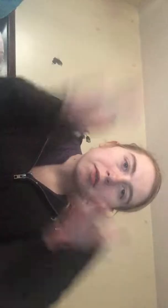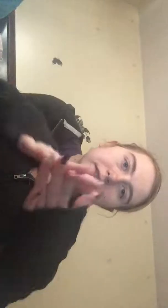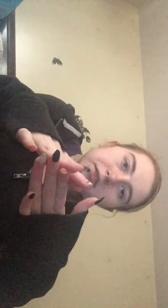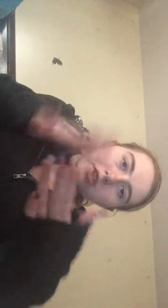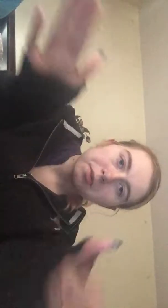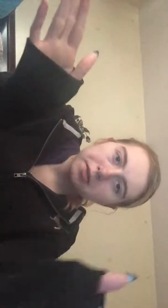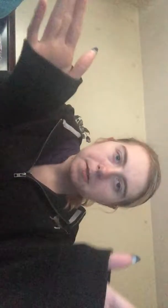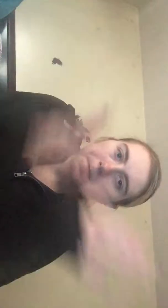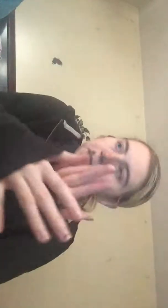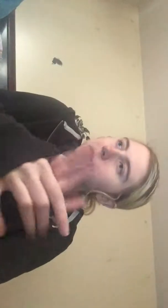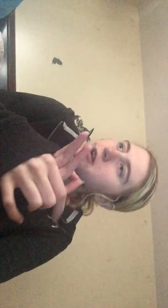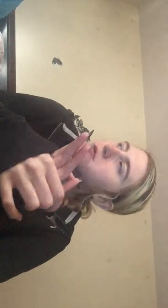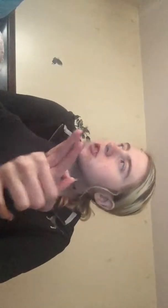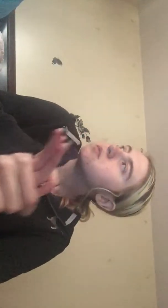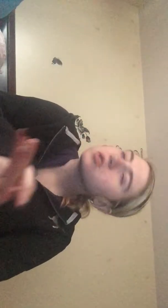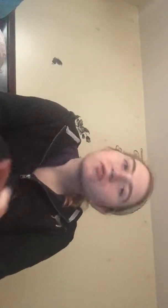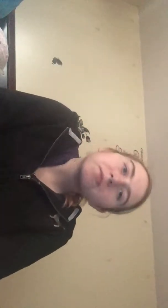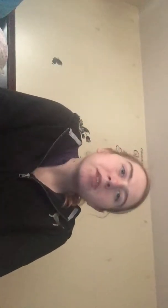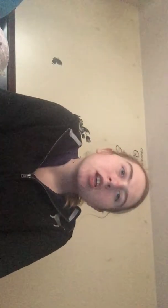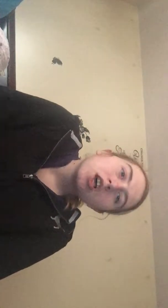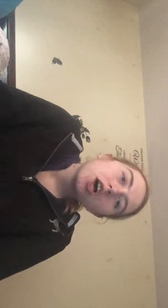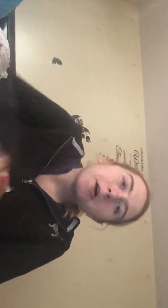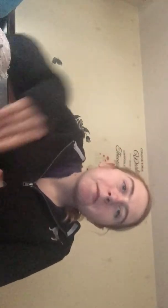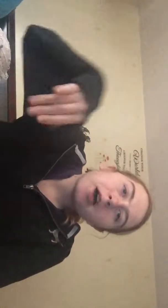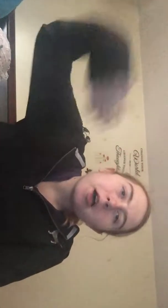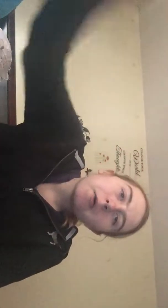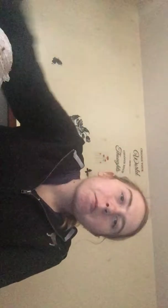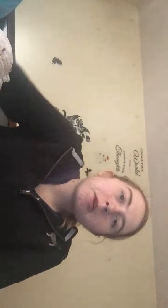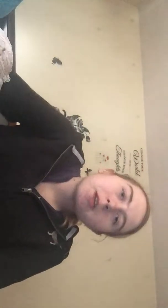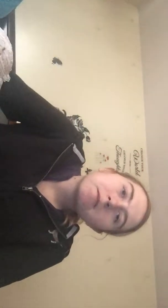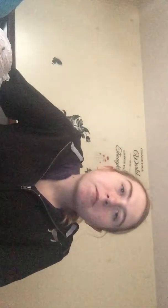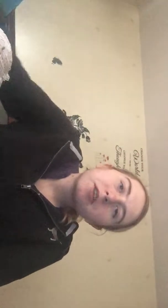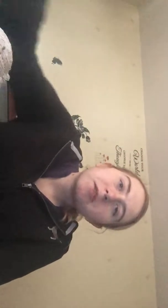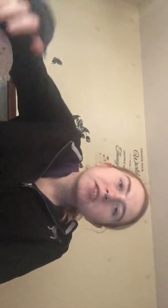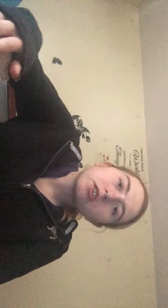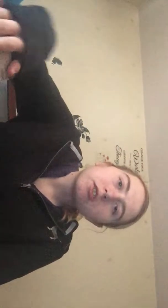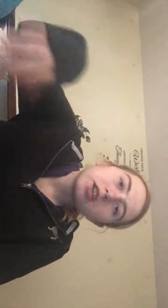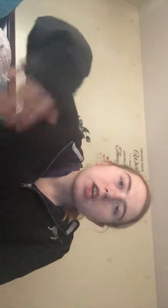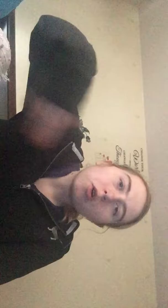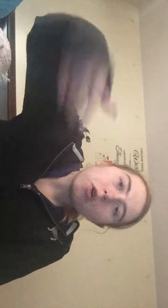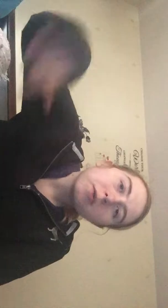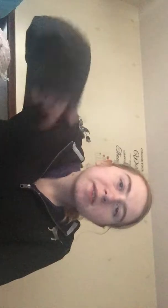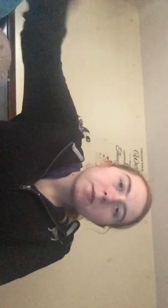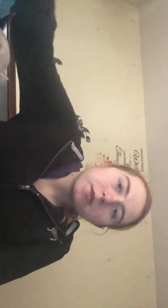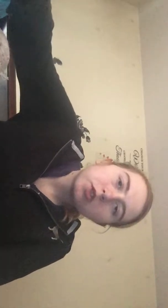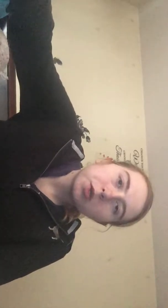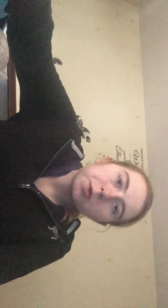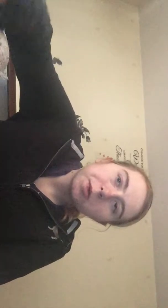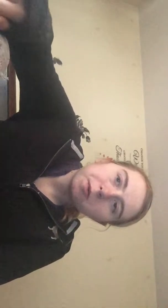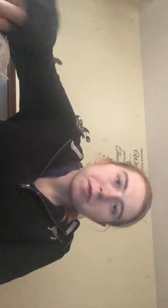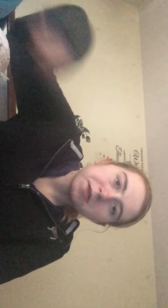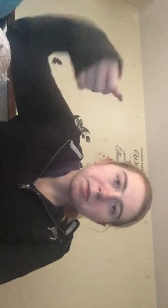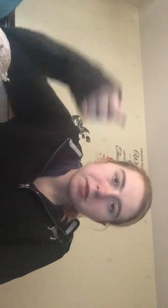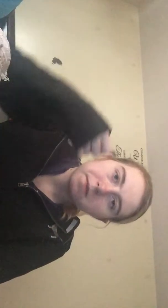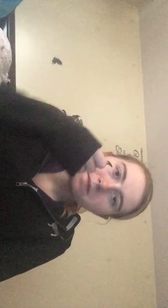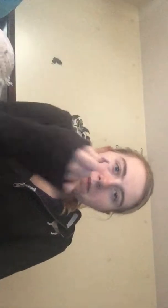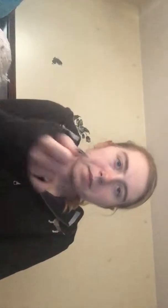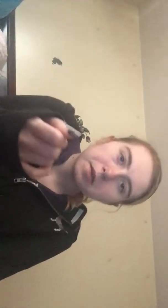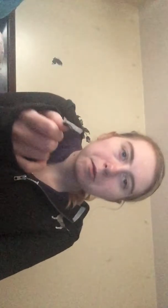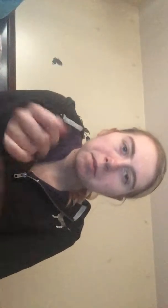going to Starbucks whenever it comes over um we when I was younger and I always went trick-or-treating with this person right